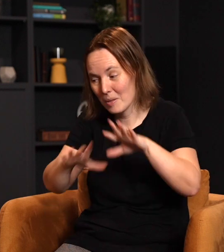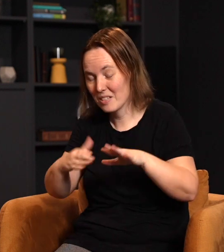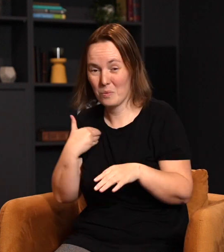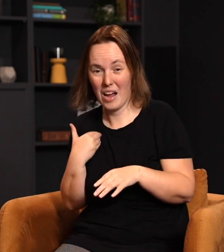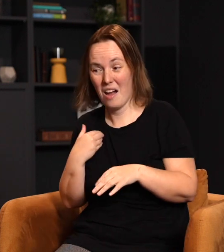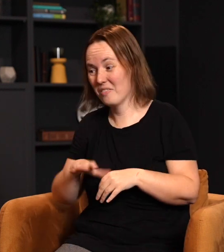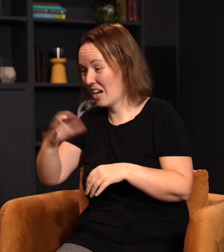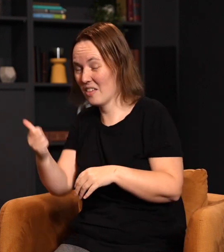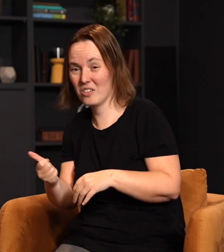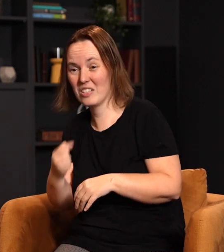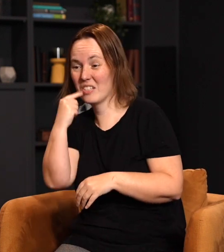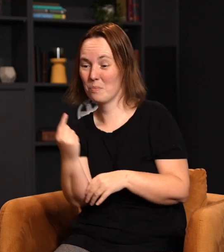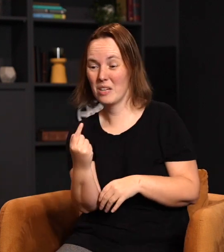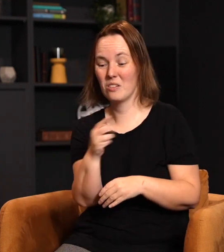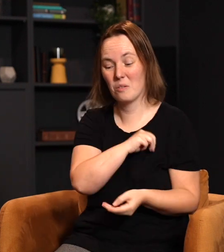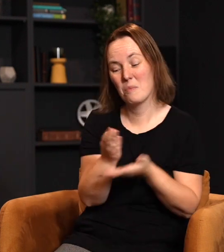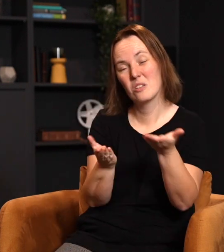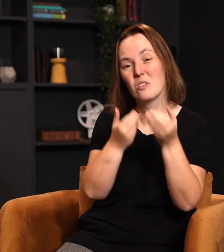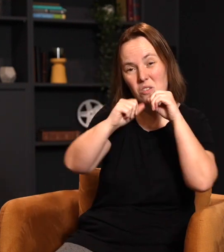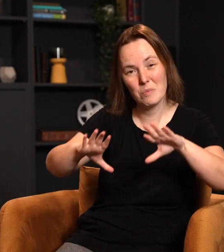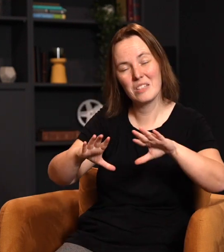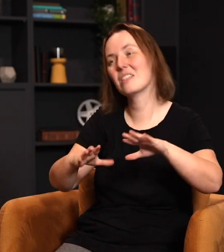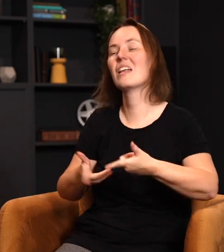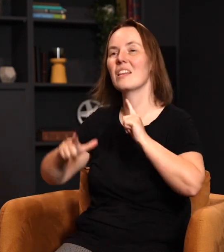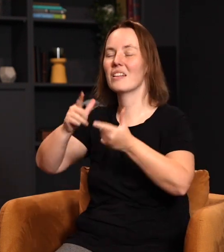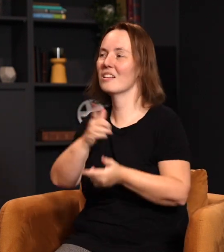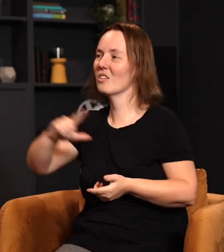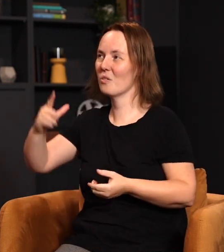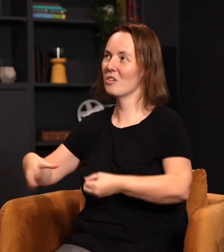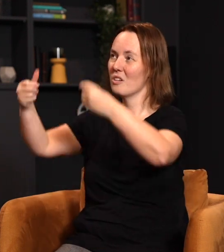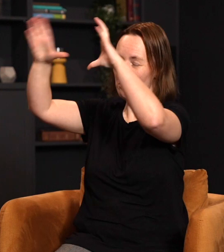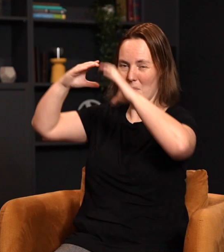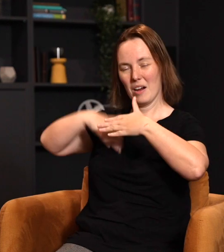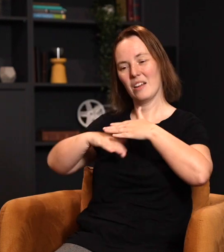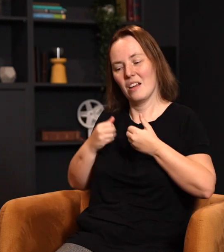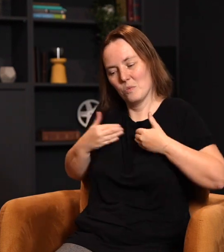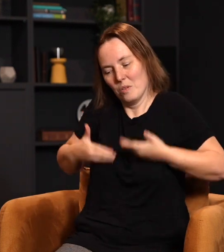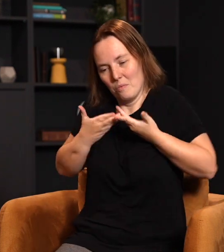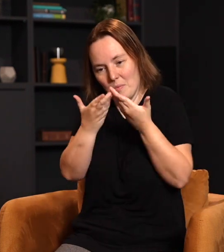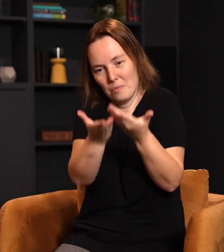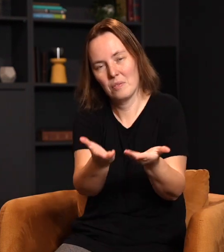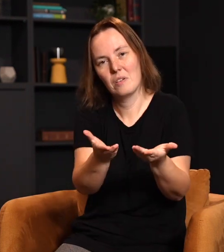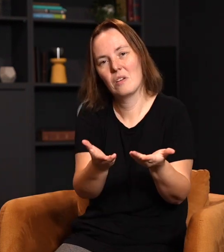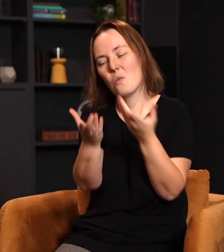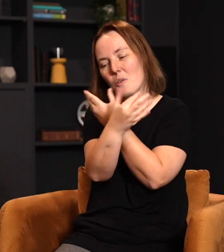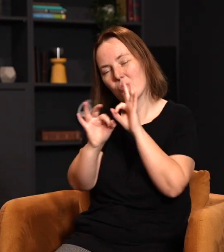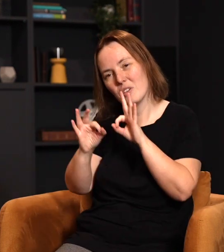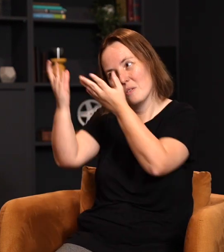have. We need to start speaking those, ministering those blessings, allow the Lord to pour back into us as we pour out. Freely receive, we